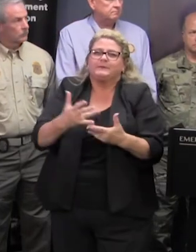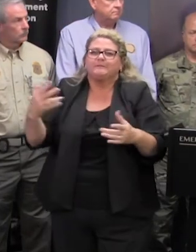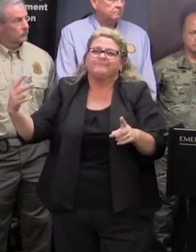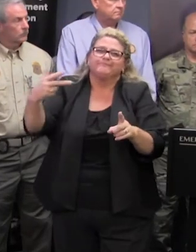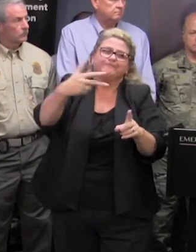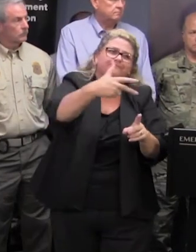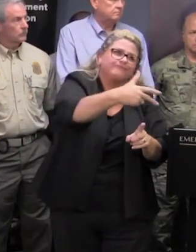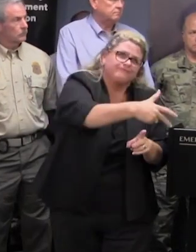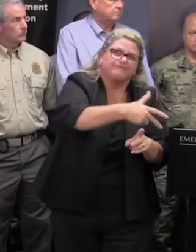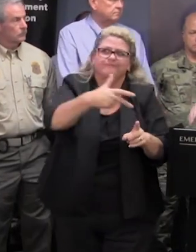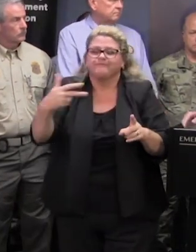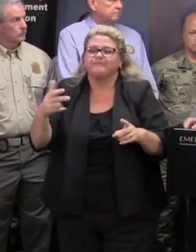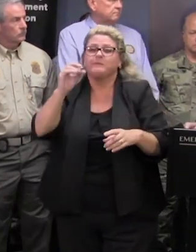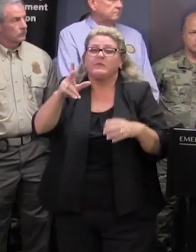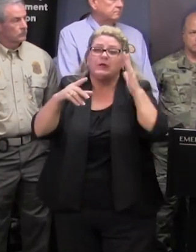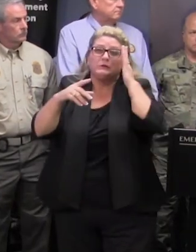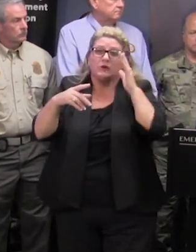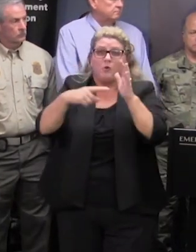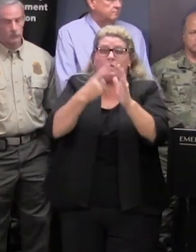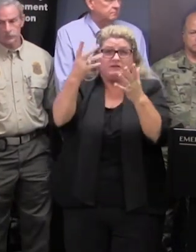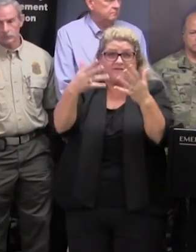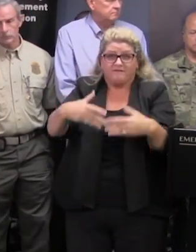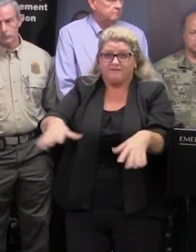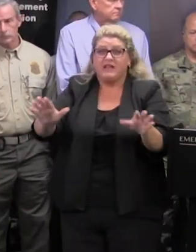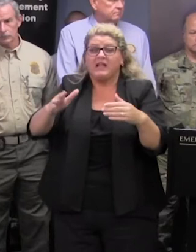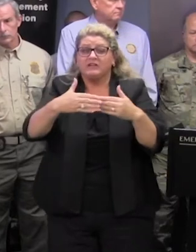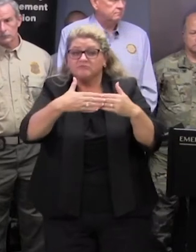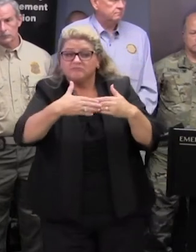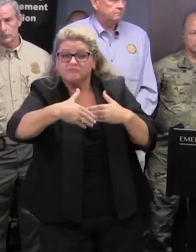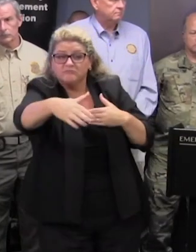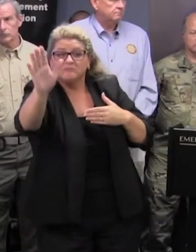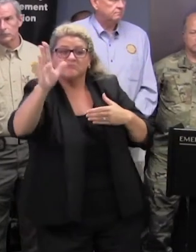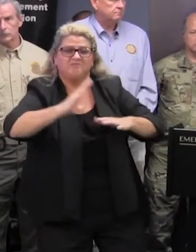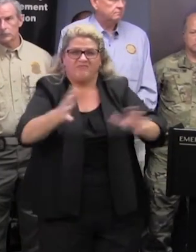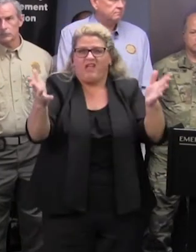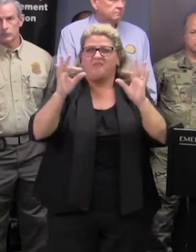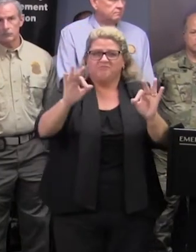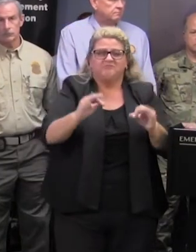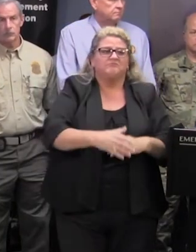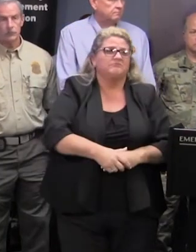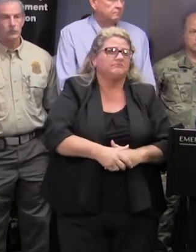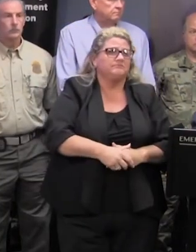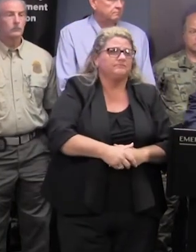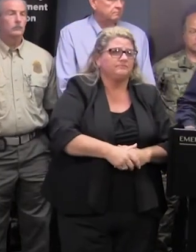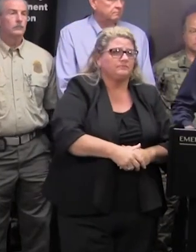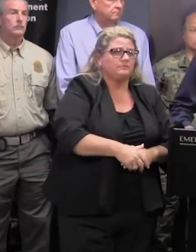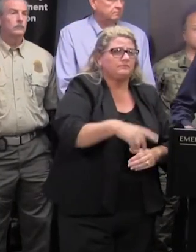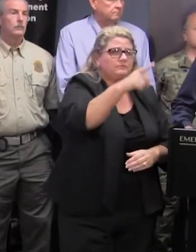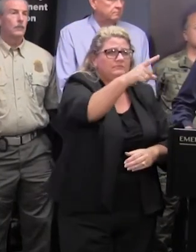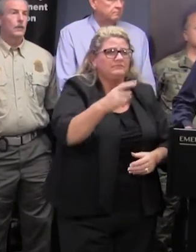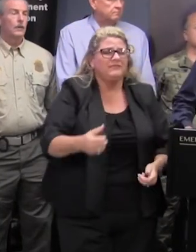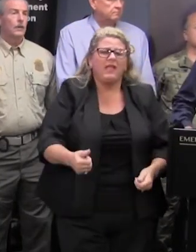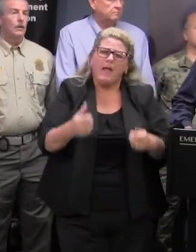that one and a half mile stretch there then there's there's no obstacle at all it's working well is it possible to give an estimate of how